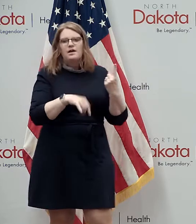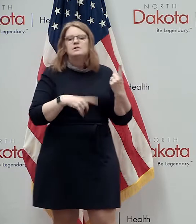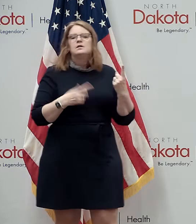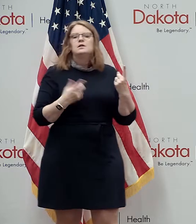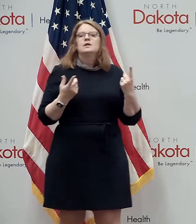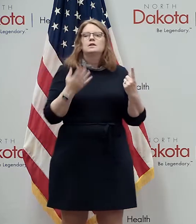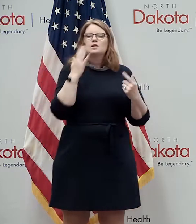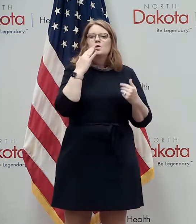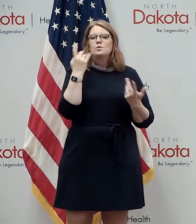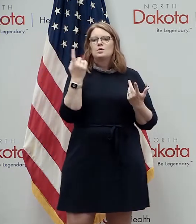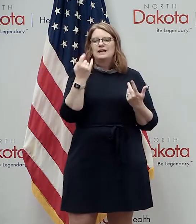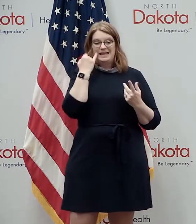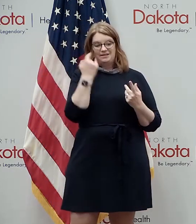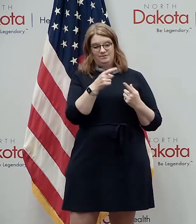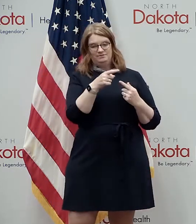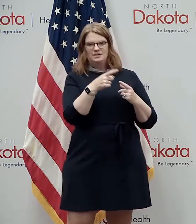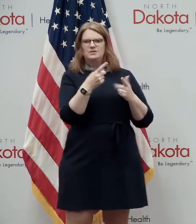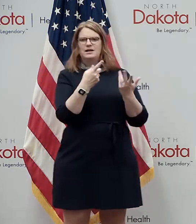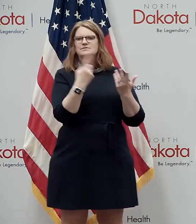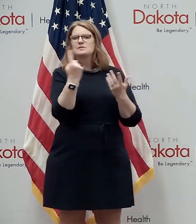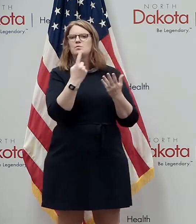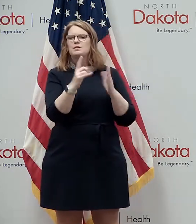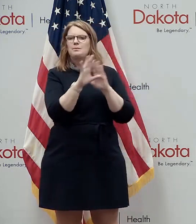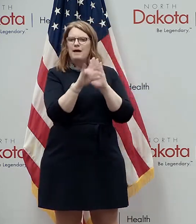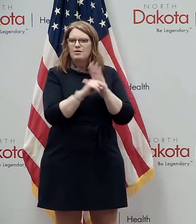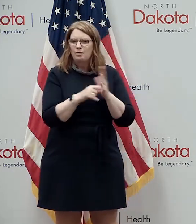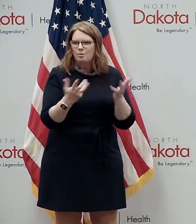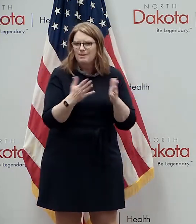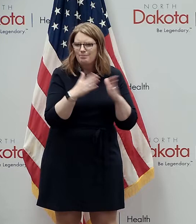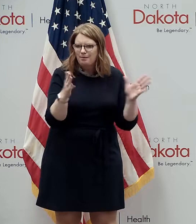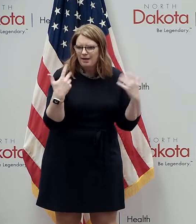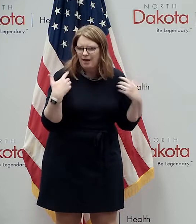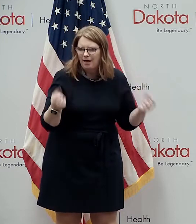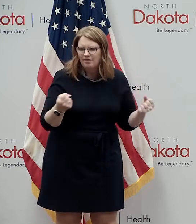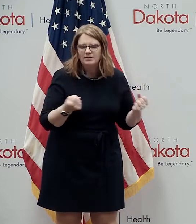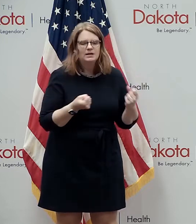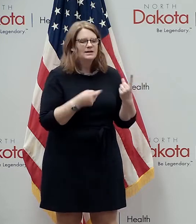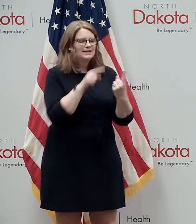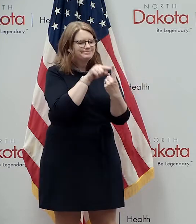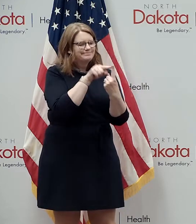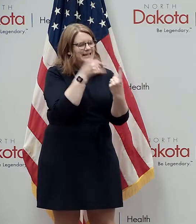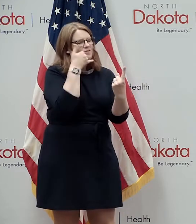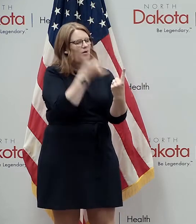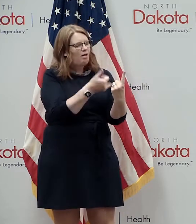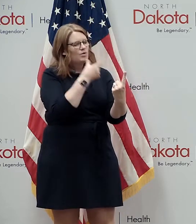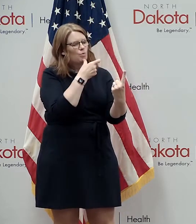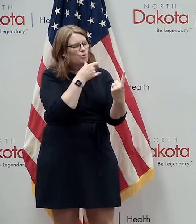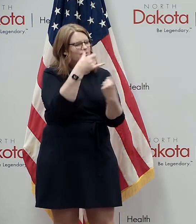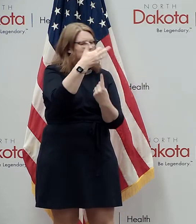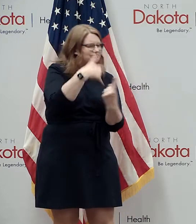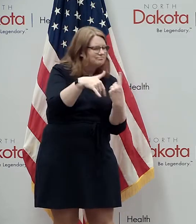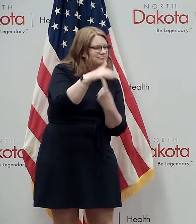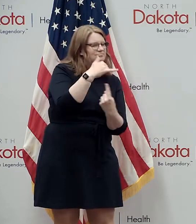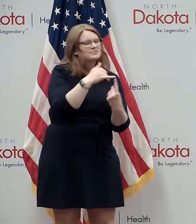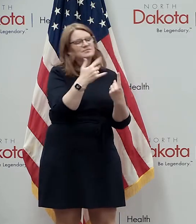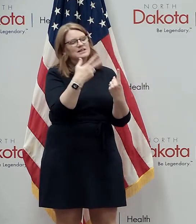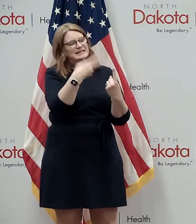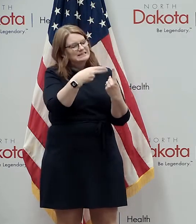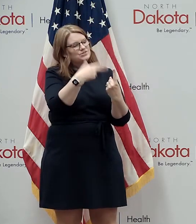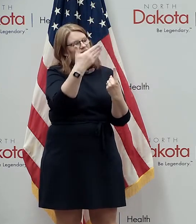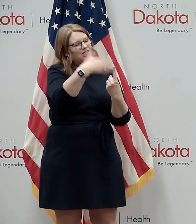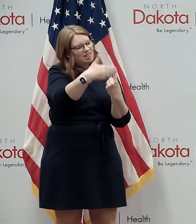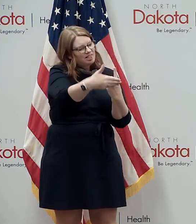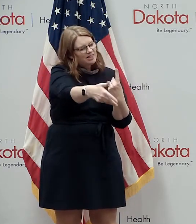someone with a public health background talk to that individual and again find out who they might have been in contact with so we can encourage those